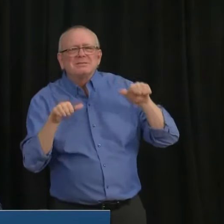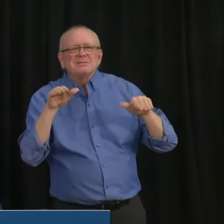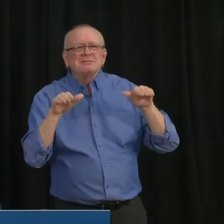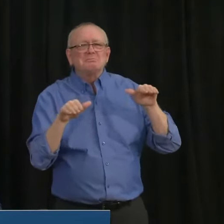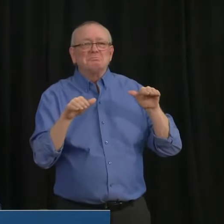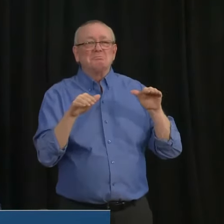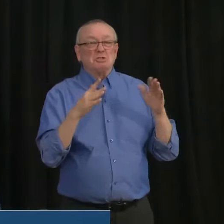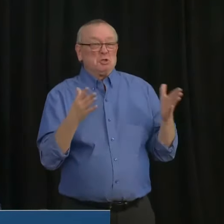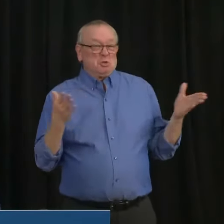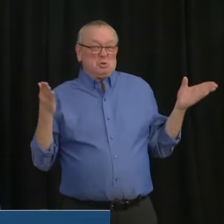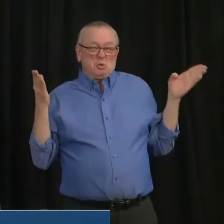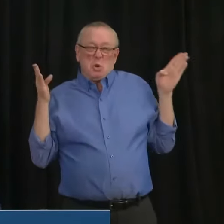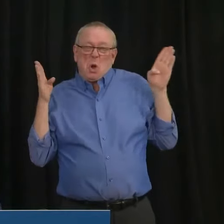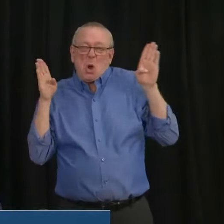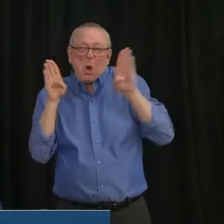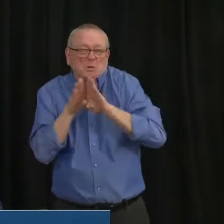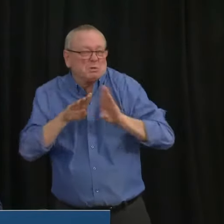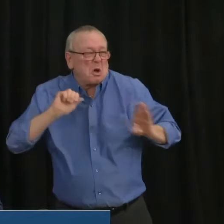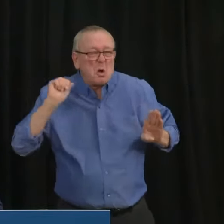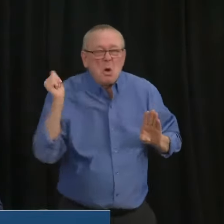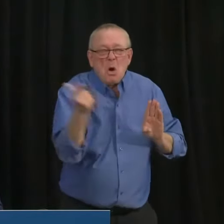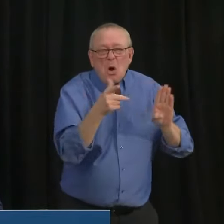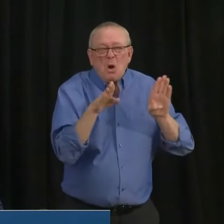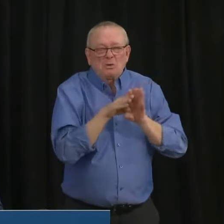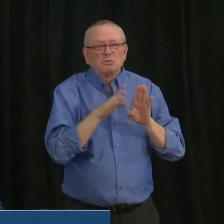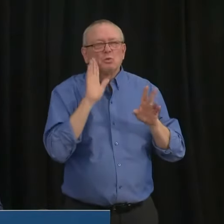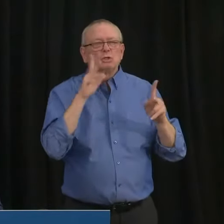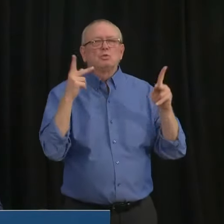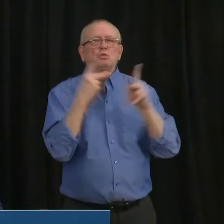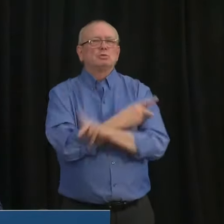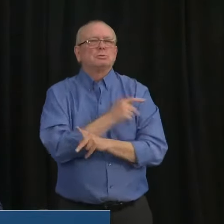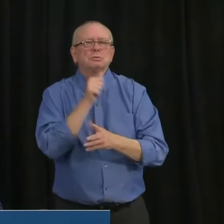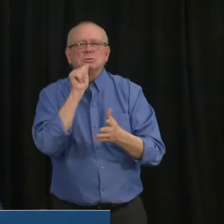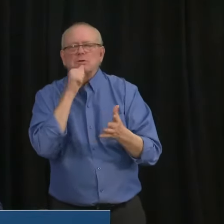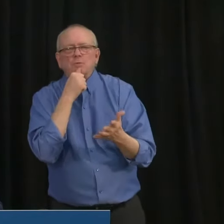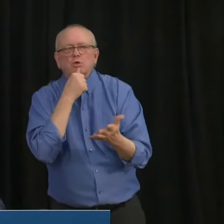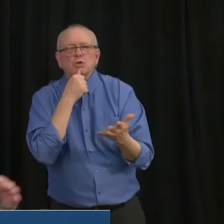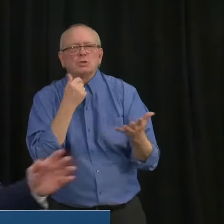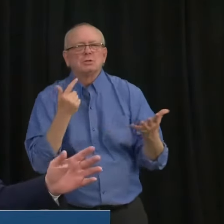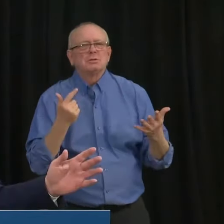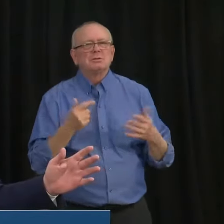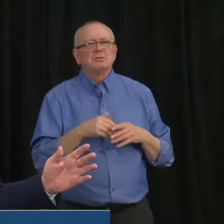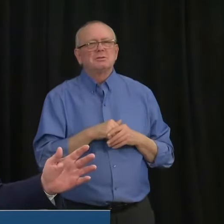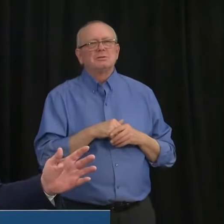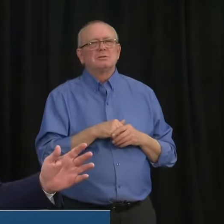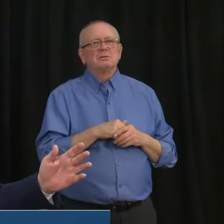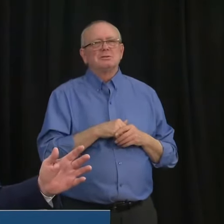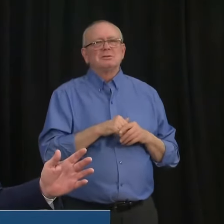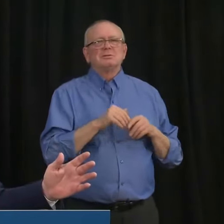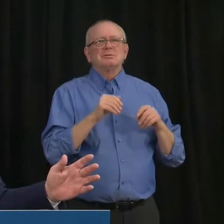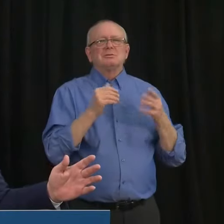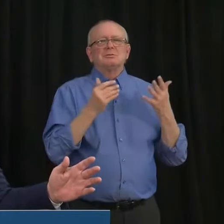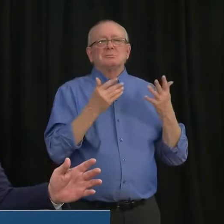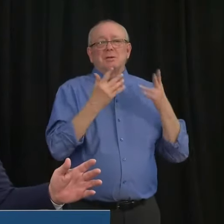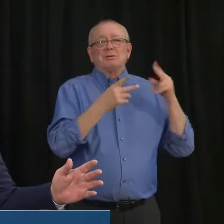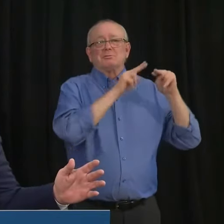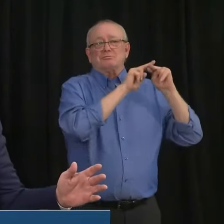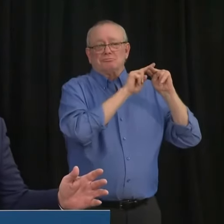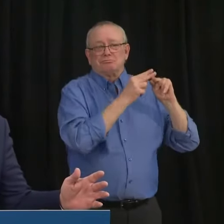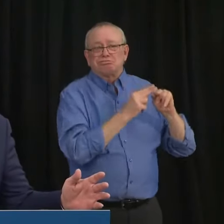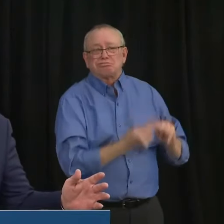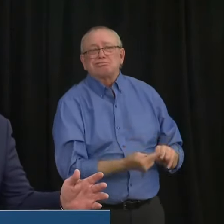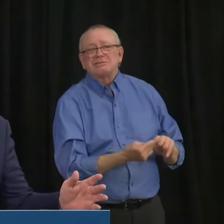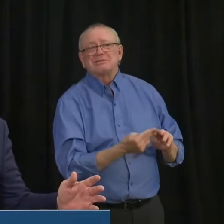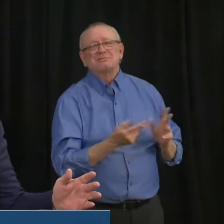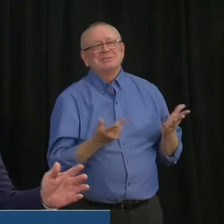be, uh, intolerable, uh, to try to, to try to get to zero with a widespread shutdown. I point to jurisdictions